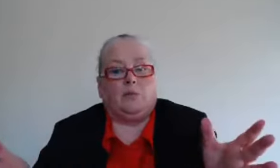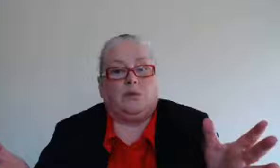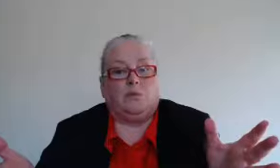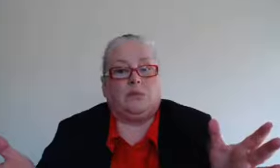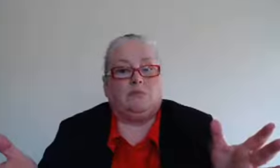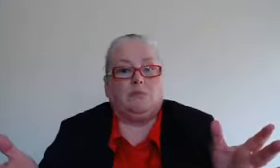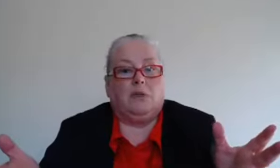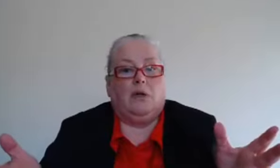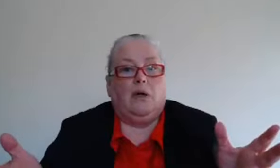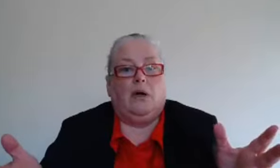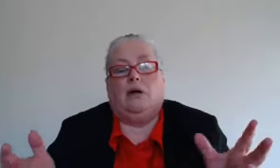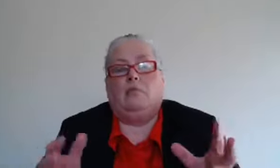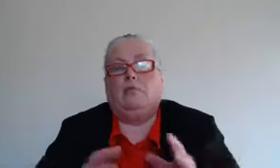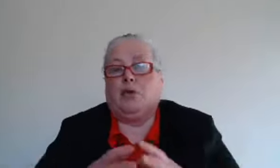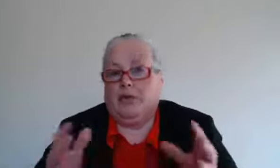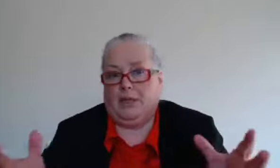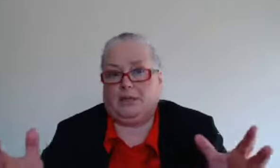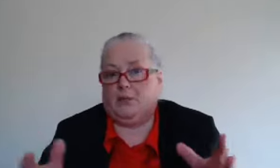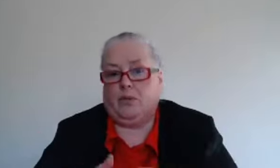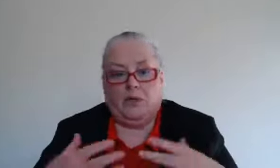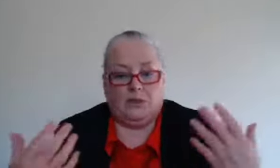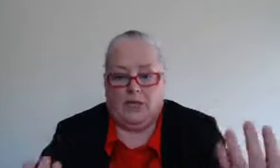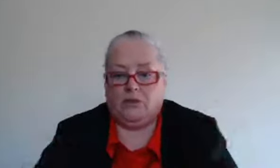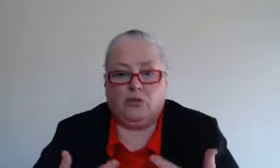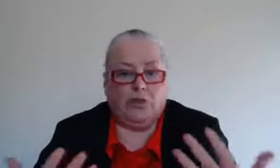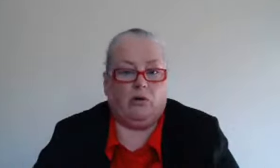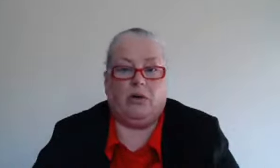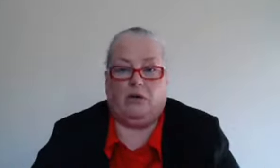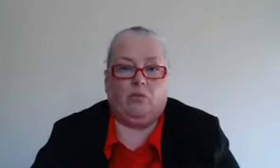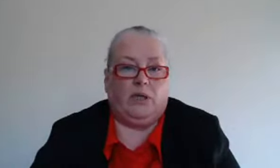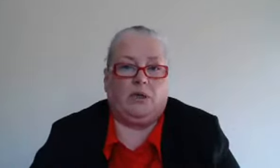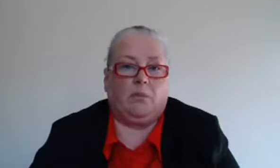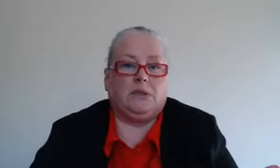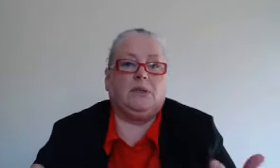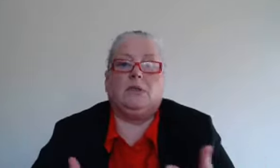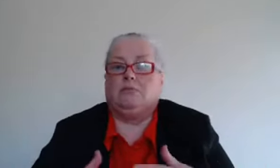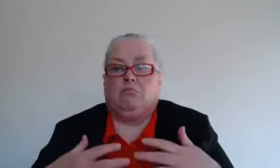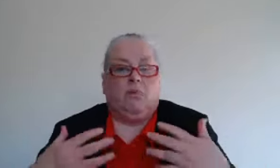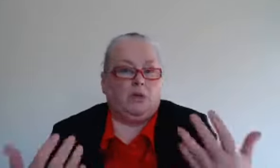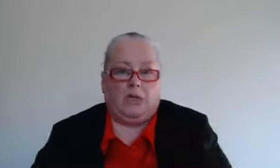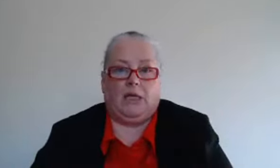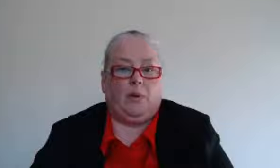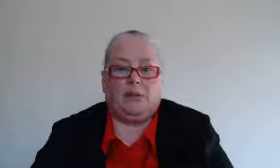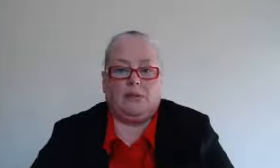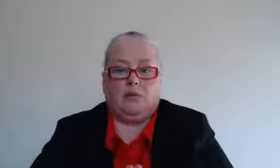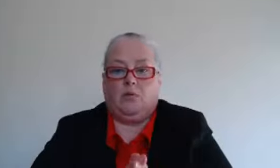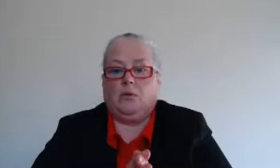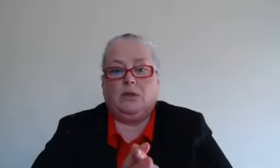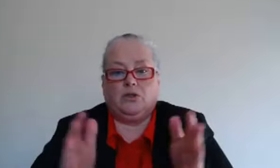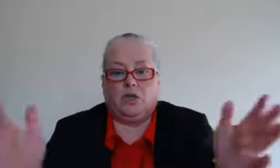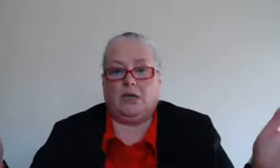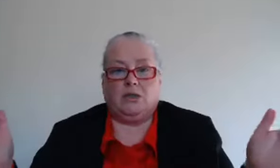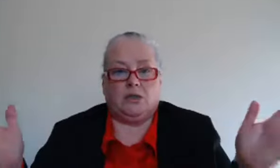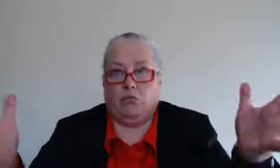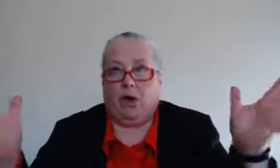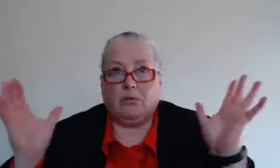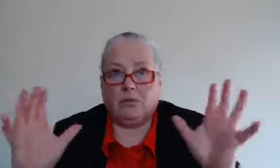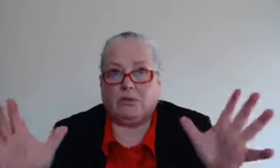sometimes but it is where it's naturally occurring even within the body on a daily basis so change around us is